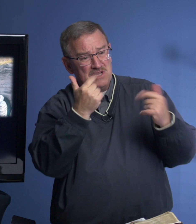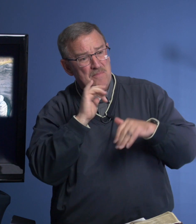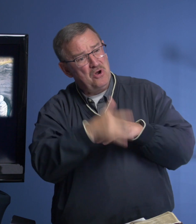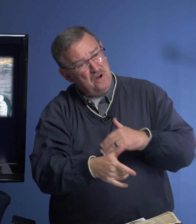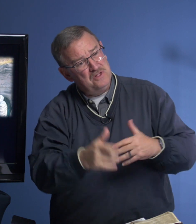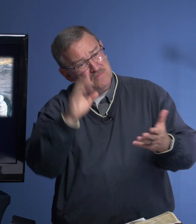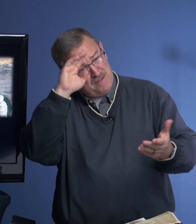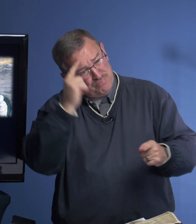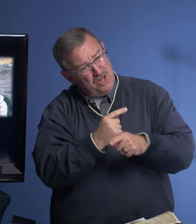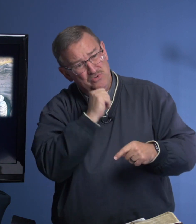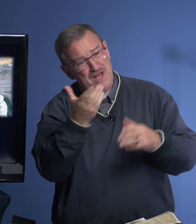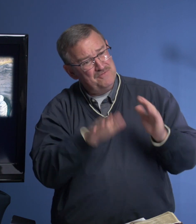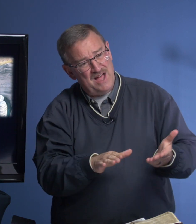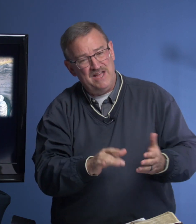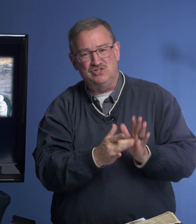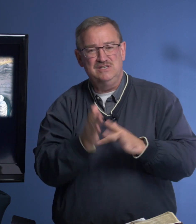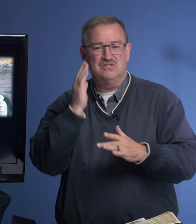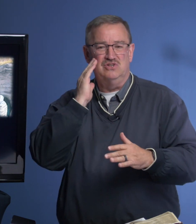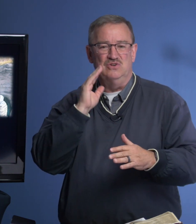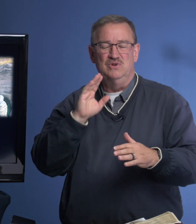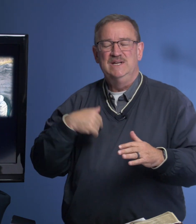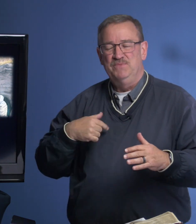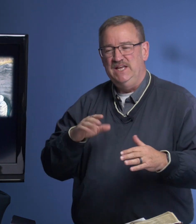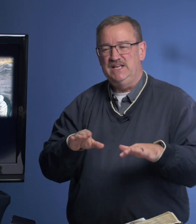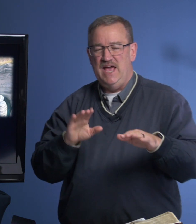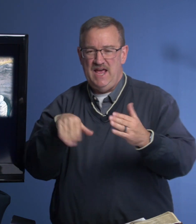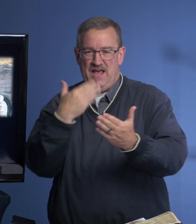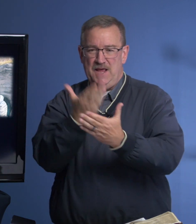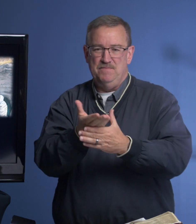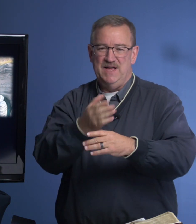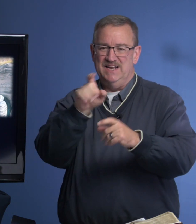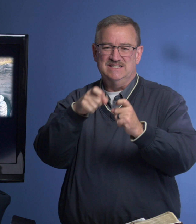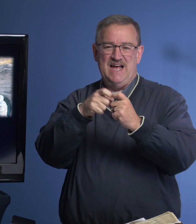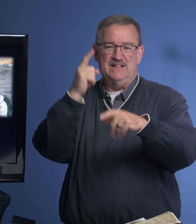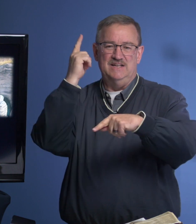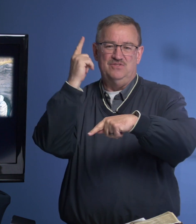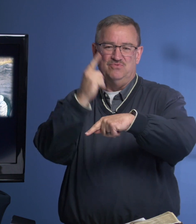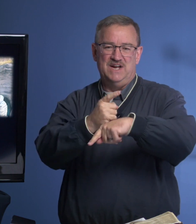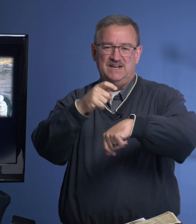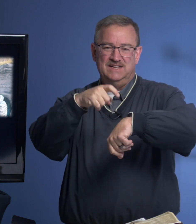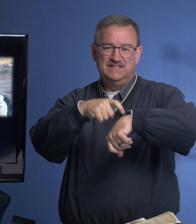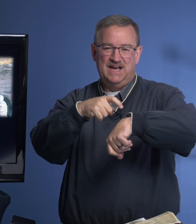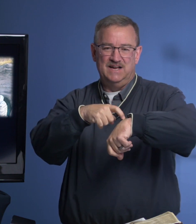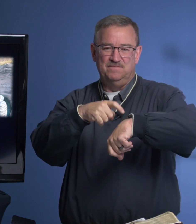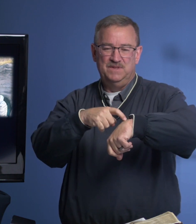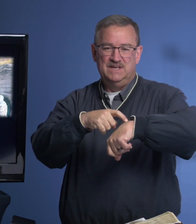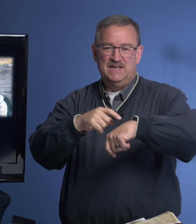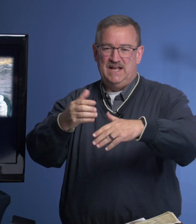come earlier, my brother would not have died. Jesus knew he came at exactly the right time, and